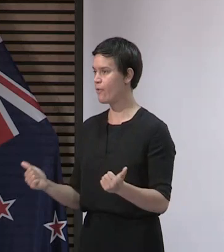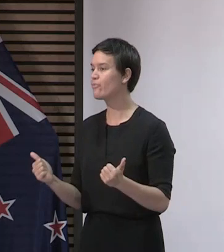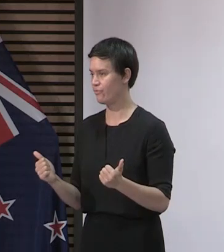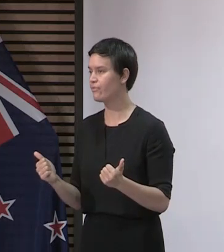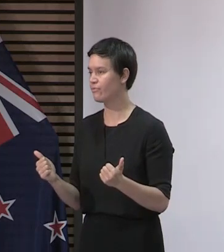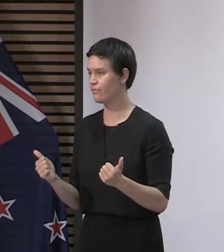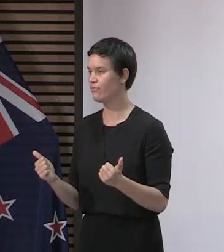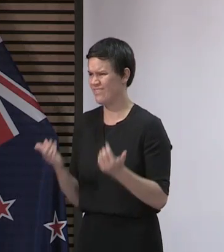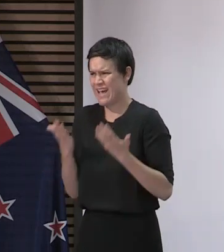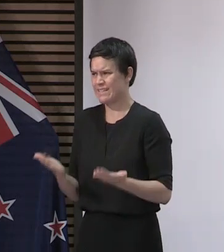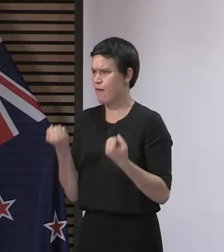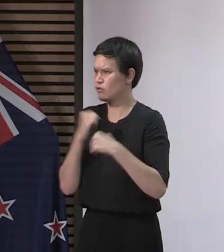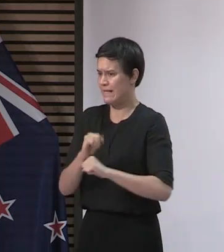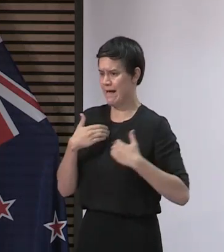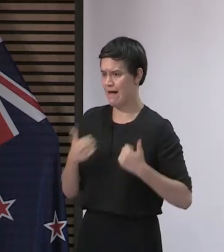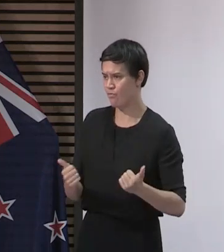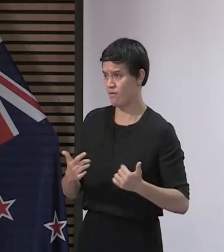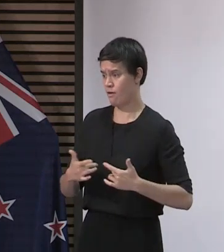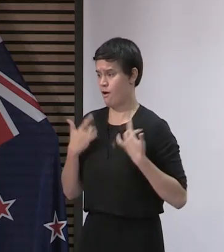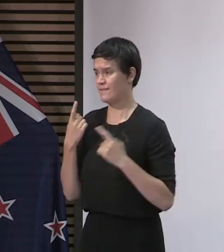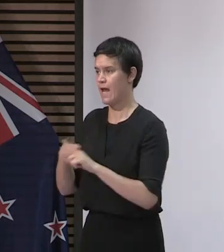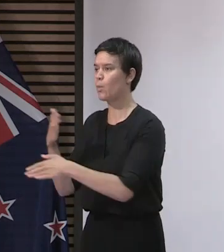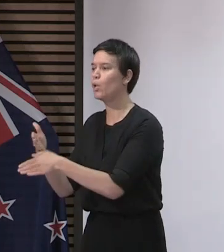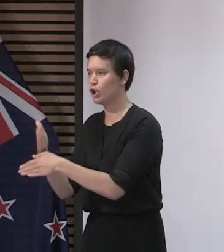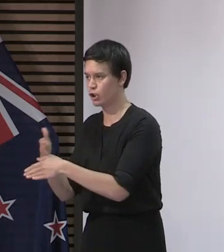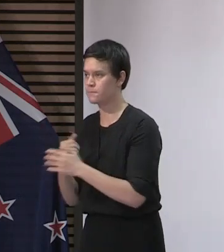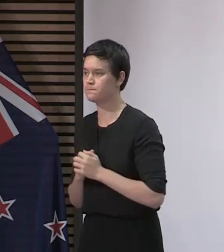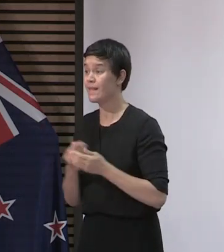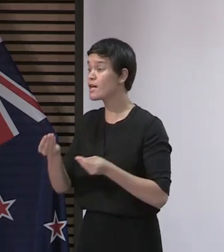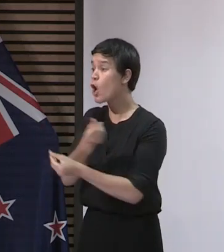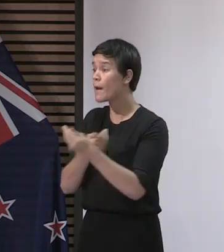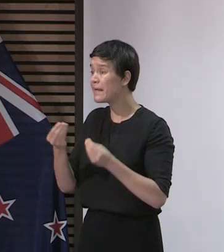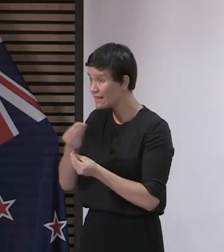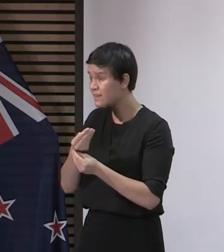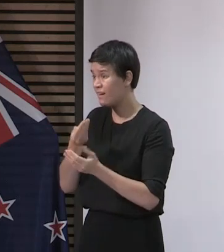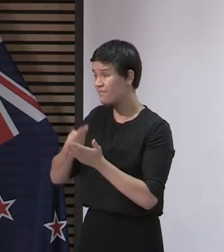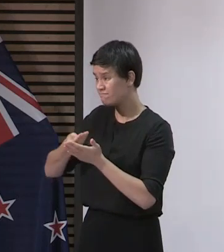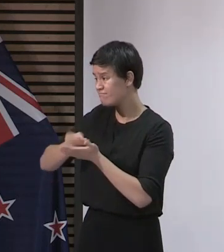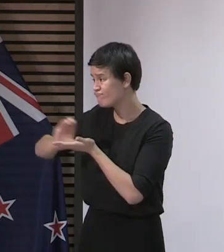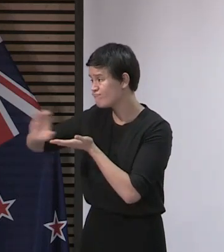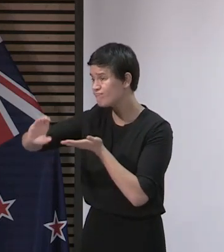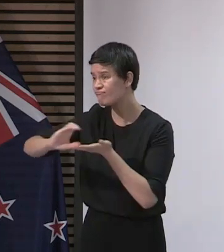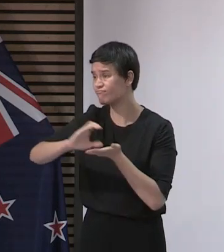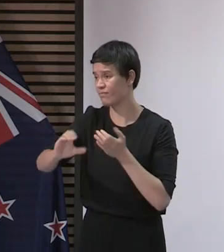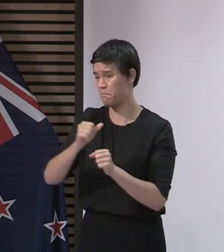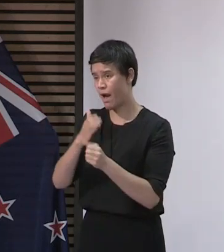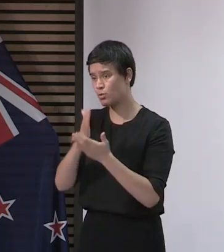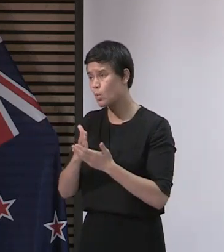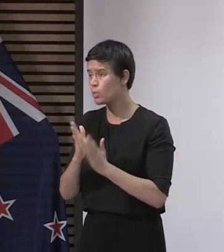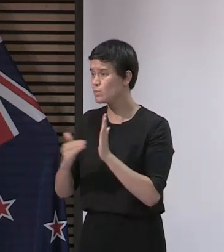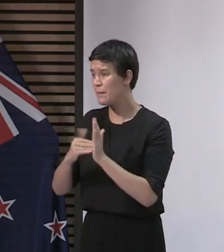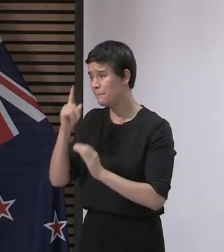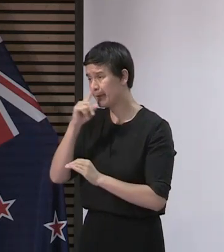we have also put measures in place to cushion the economic impact by keeping as many New Zealanders in jobs as possible and by providing